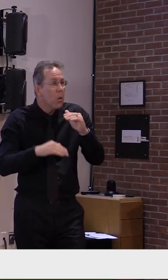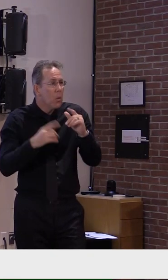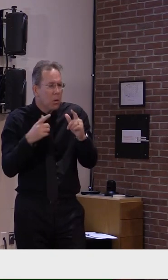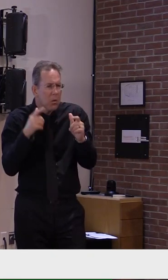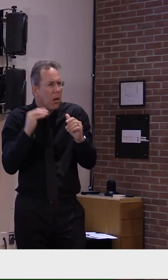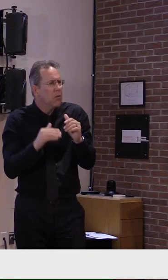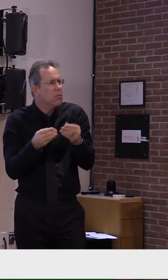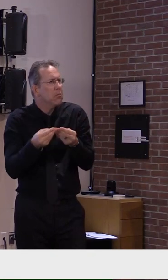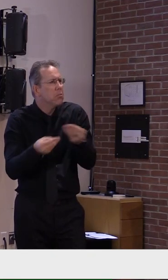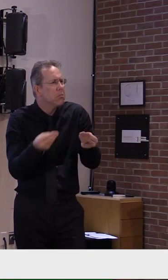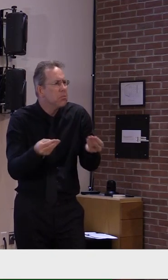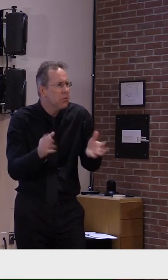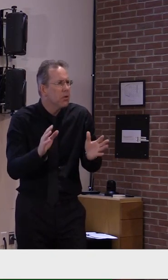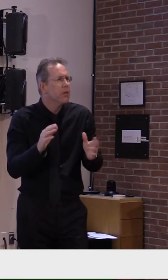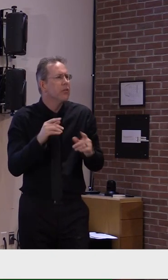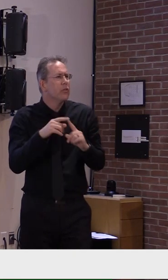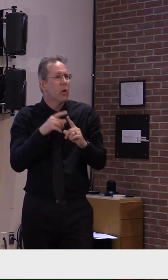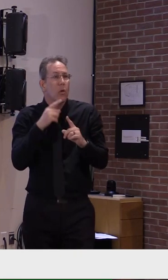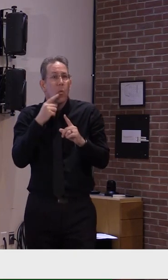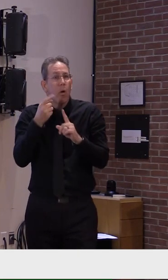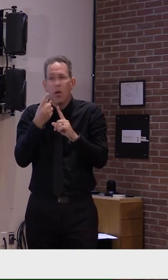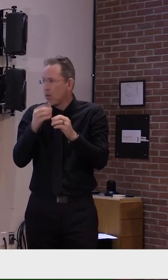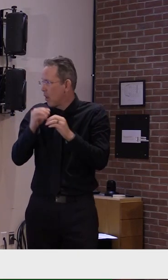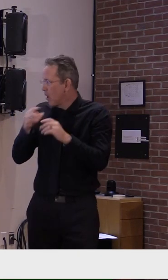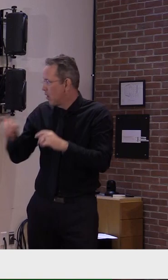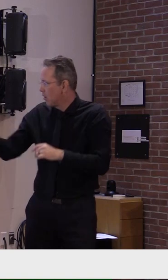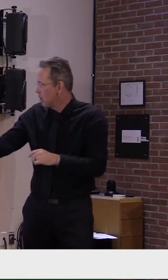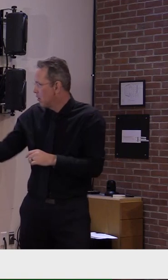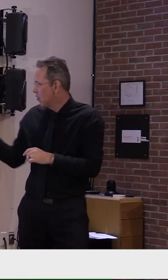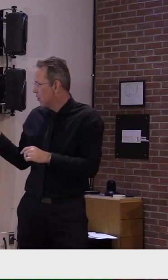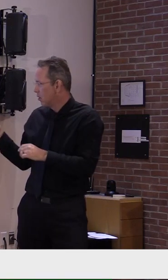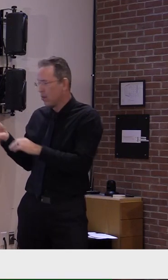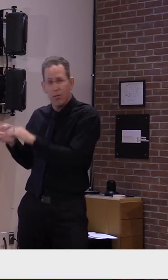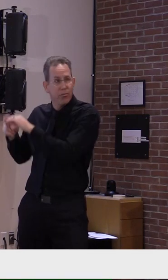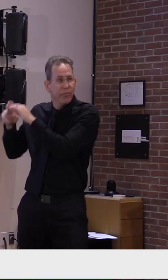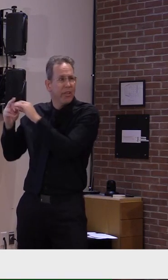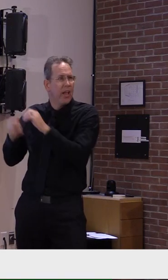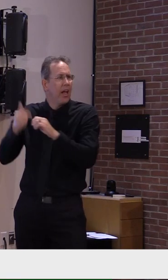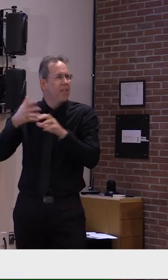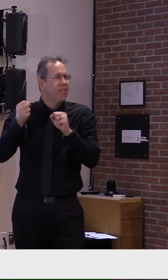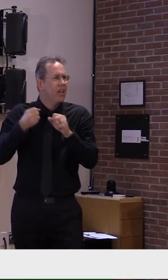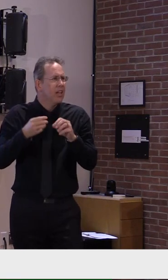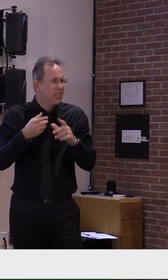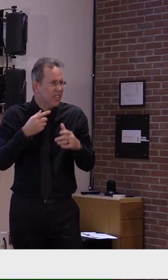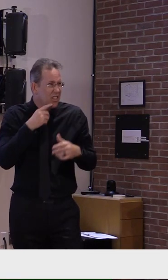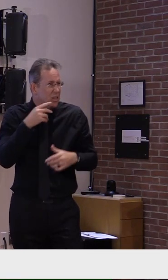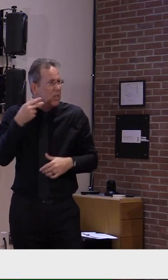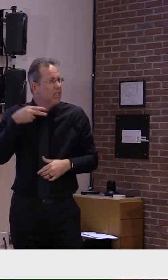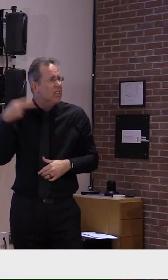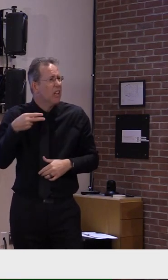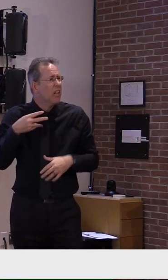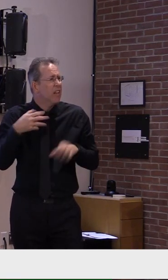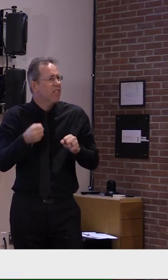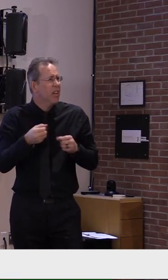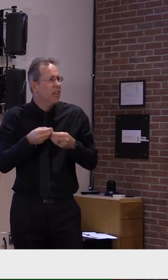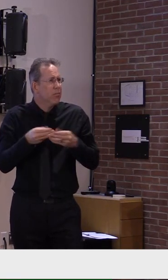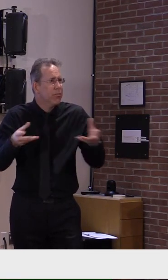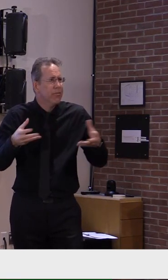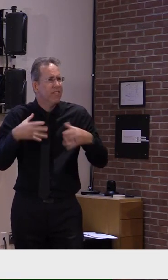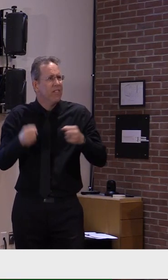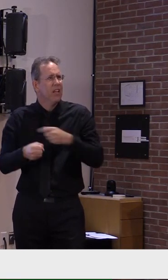RT Live that Vermont is the second highest reproduction rate at the moment, second to only Maine. So again, this is another